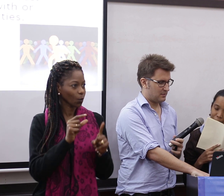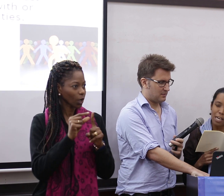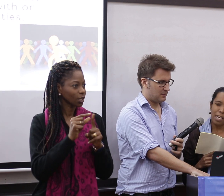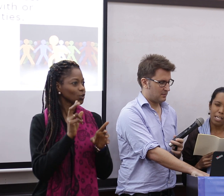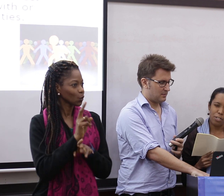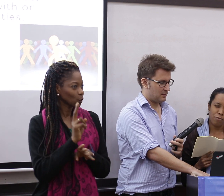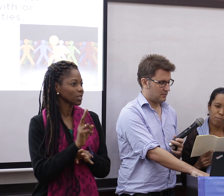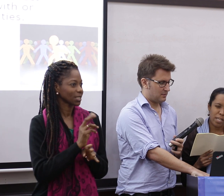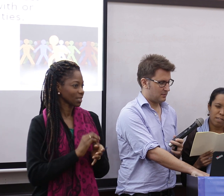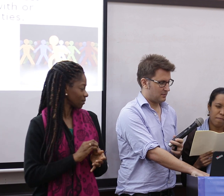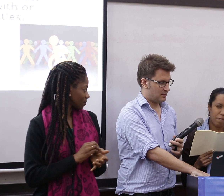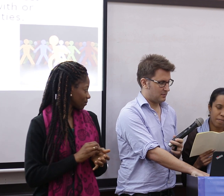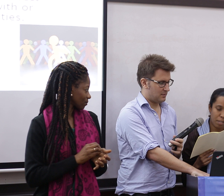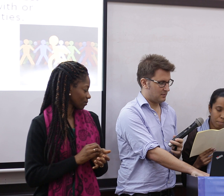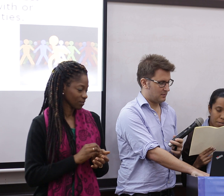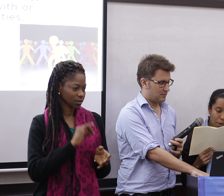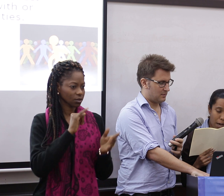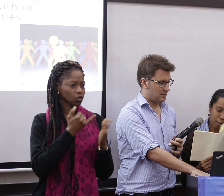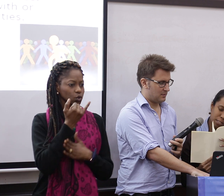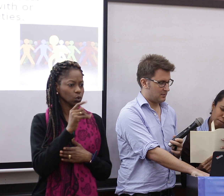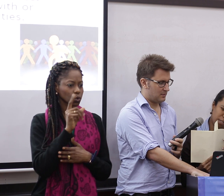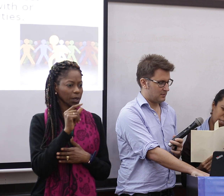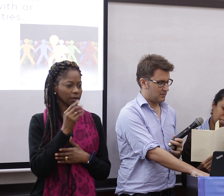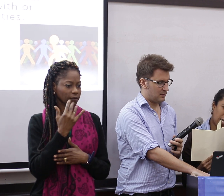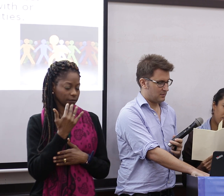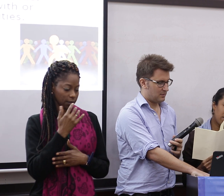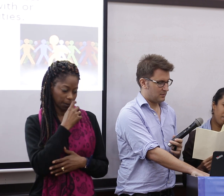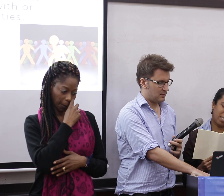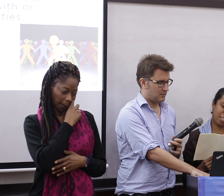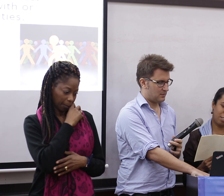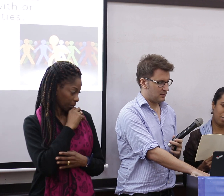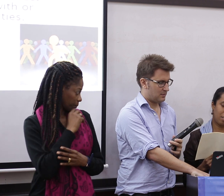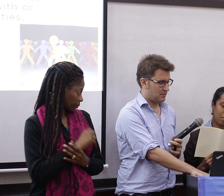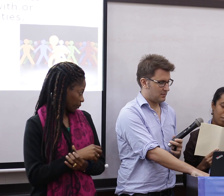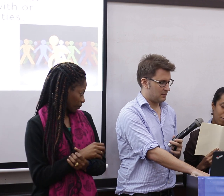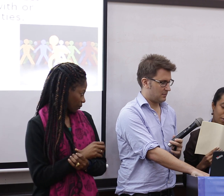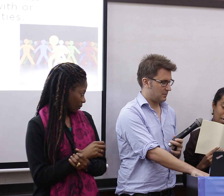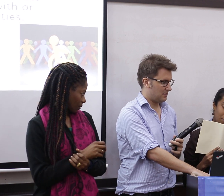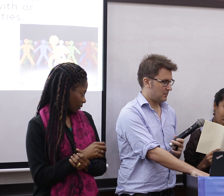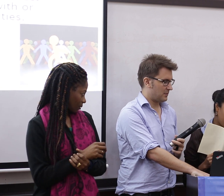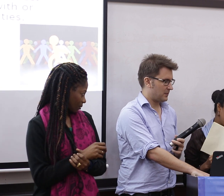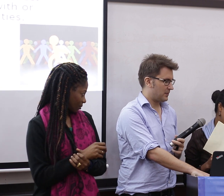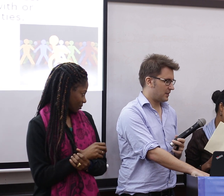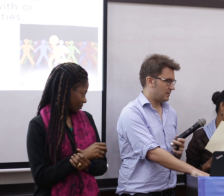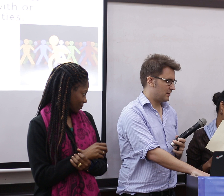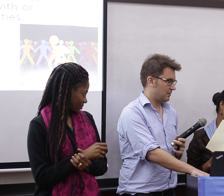In June 2015, sorry, that would have been, no, you have June 2015